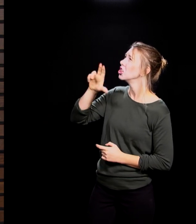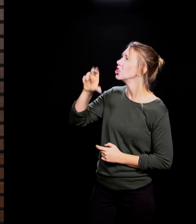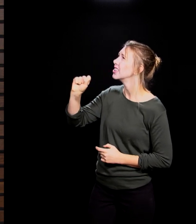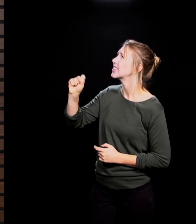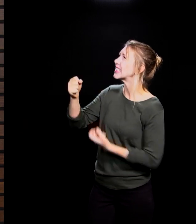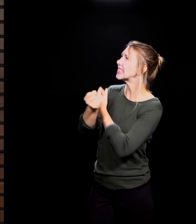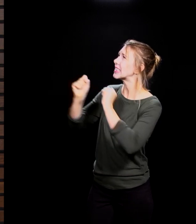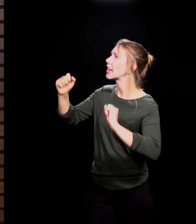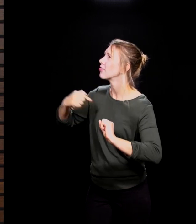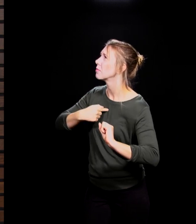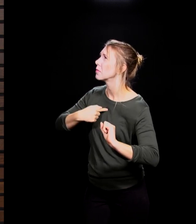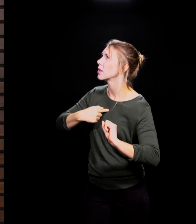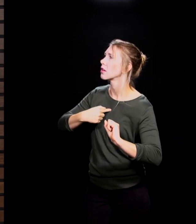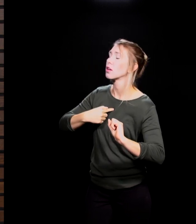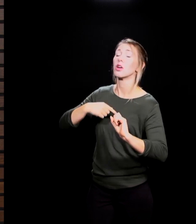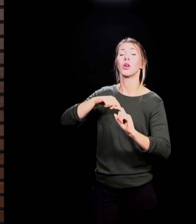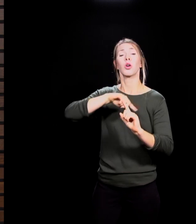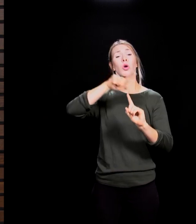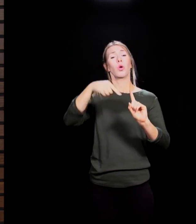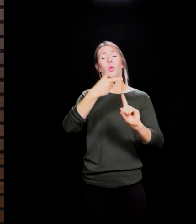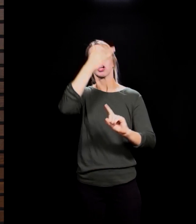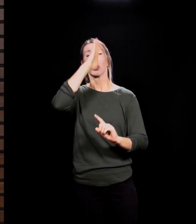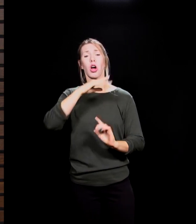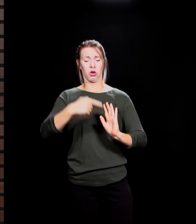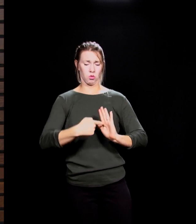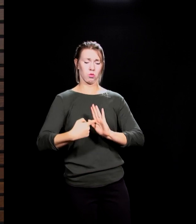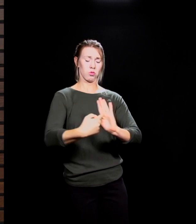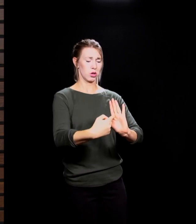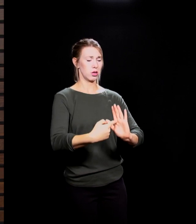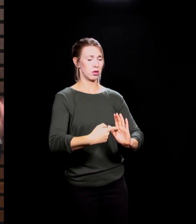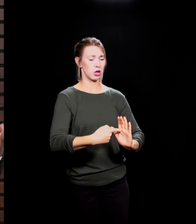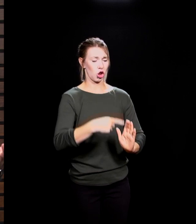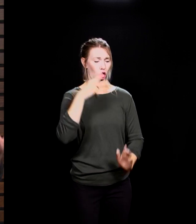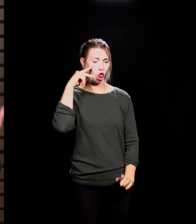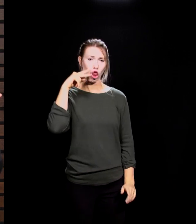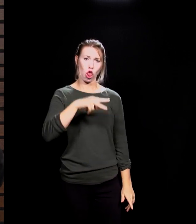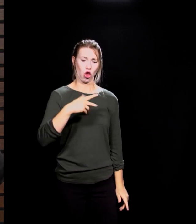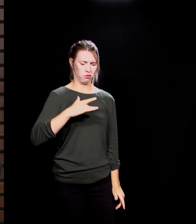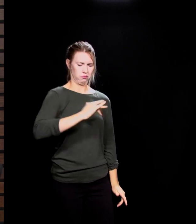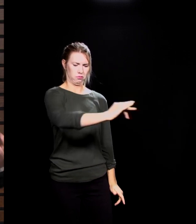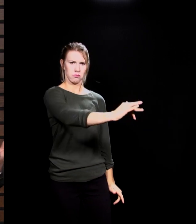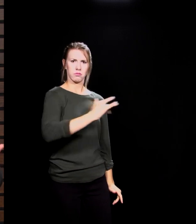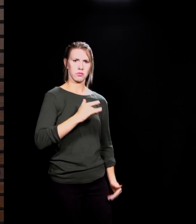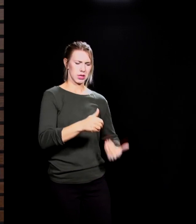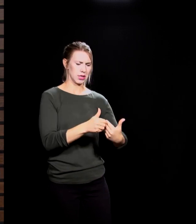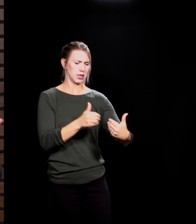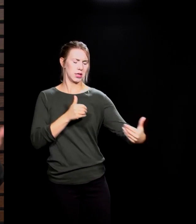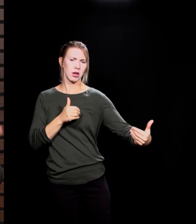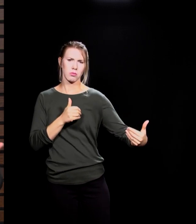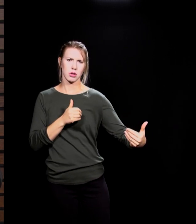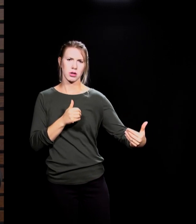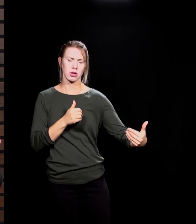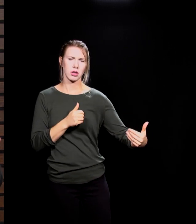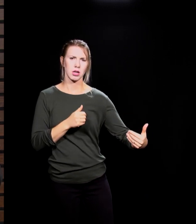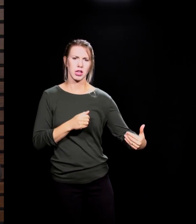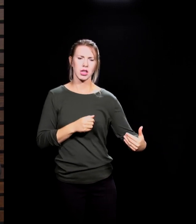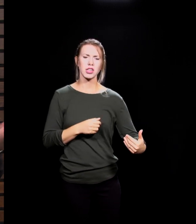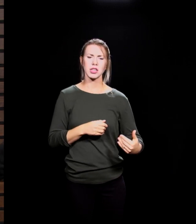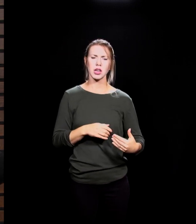reveals to us that we're separated from Him, when He reveals to us the consequence, and it's not popular to preach, but there is a consequence, beloved. If we go